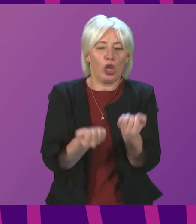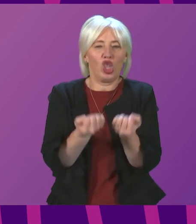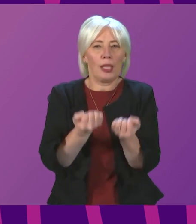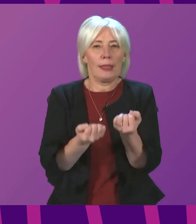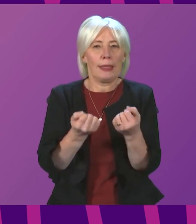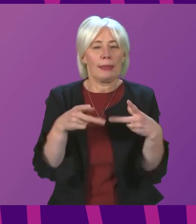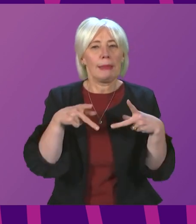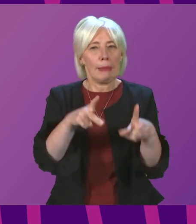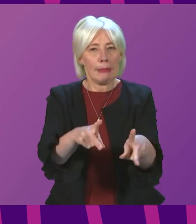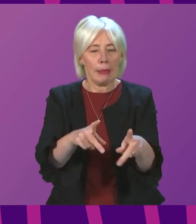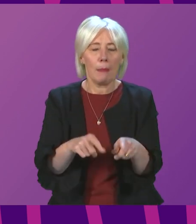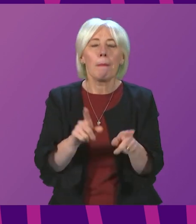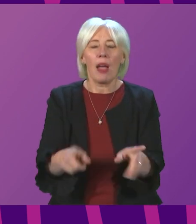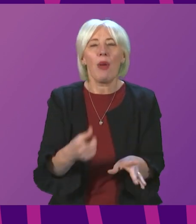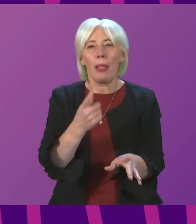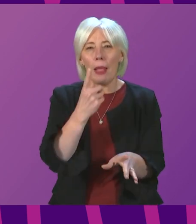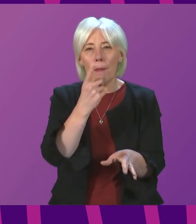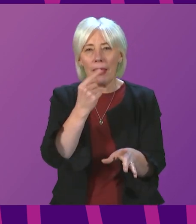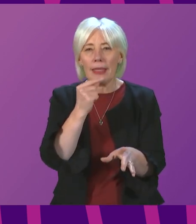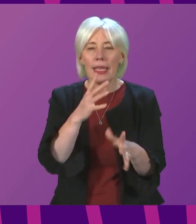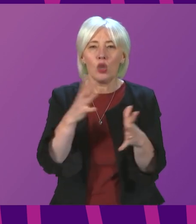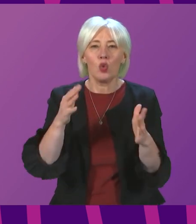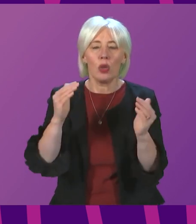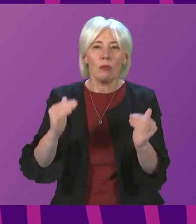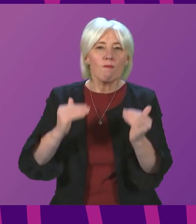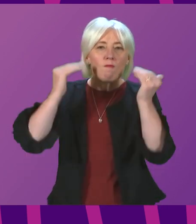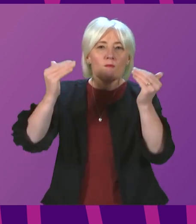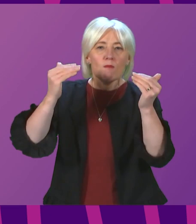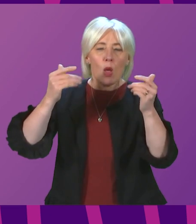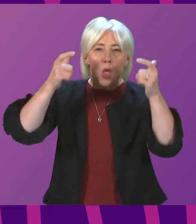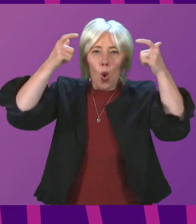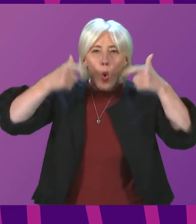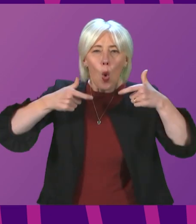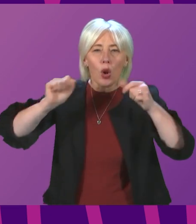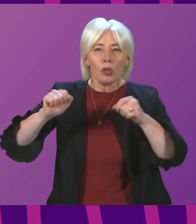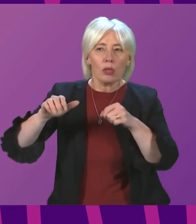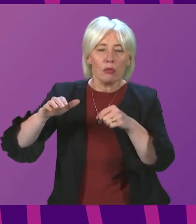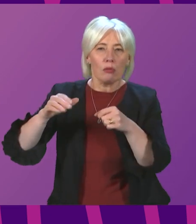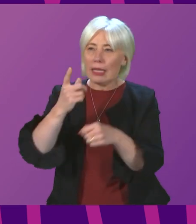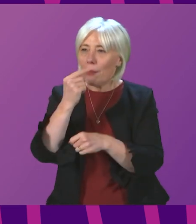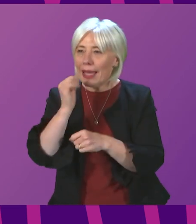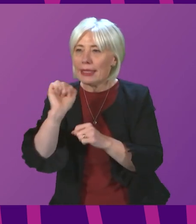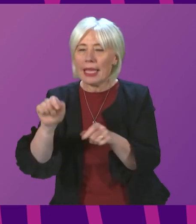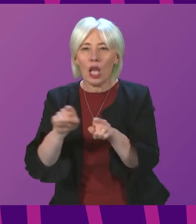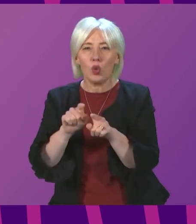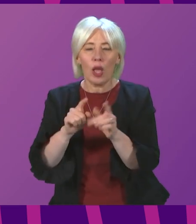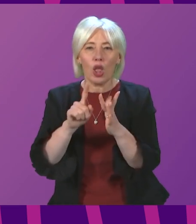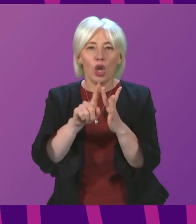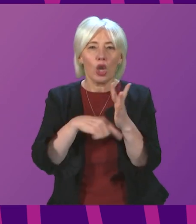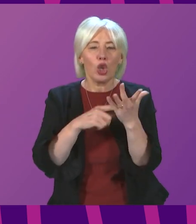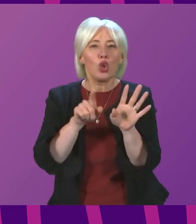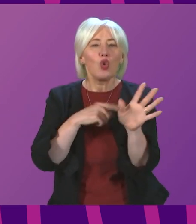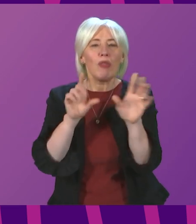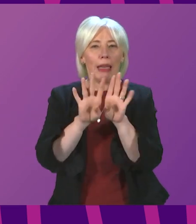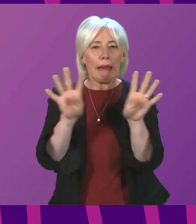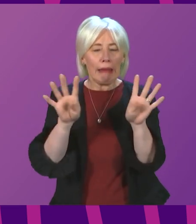include the ability to maintain enhanced court capacity and remote jury centres, which have been really important in dealing with the